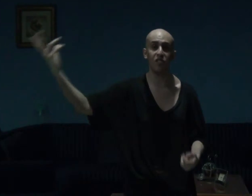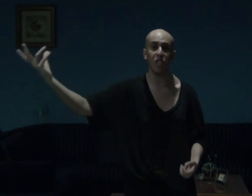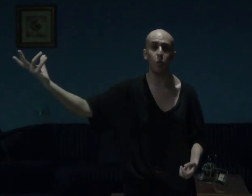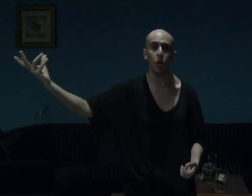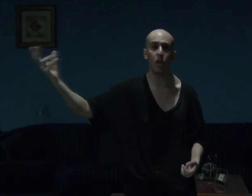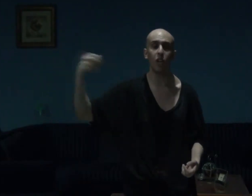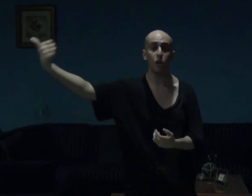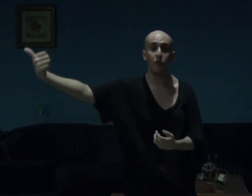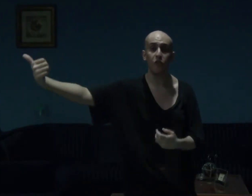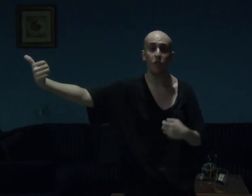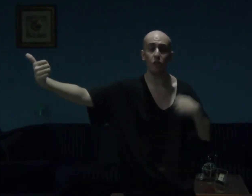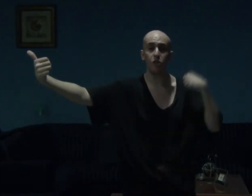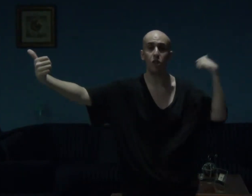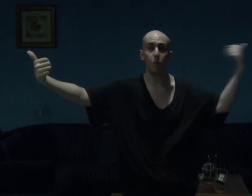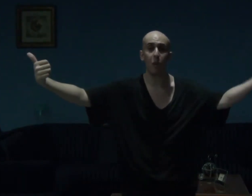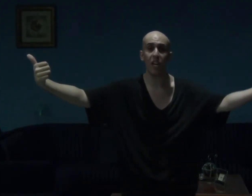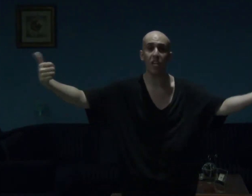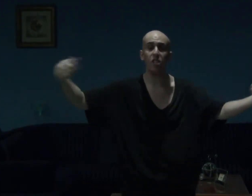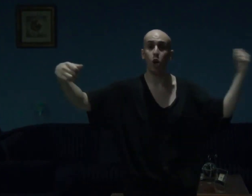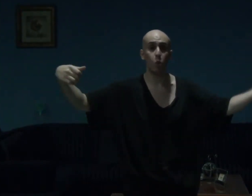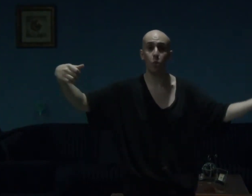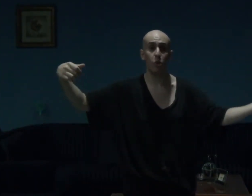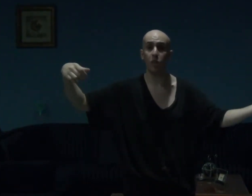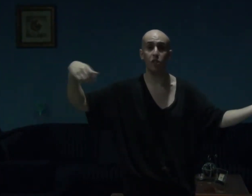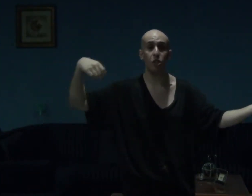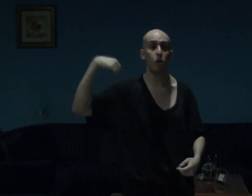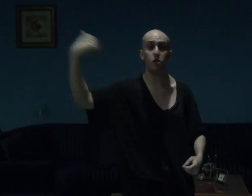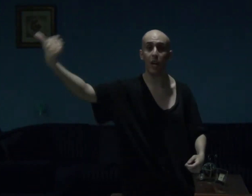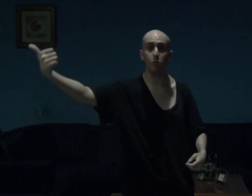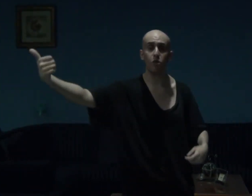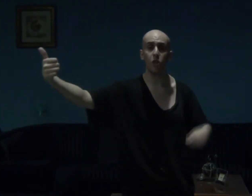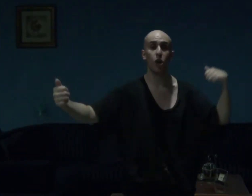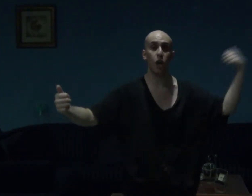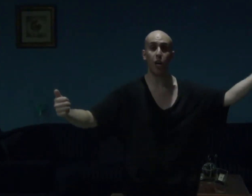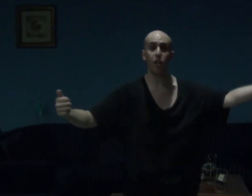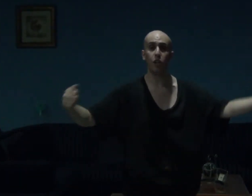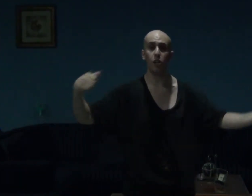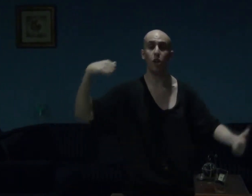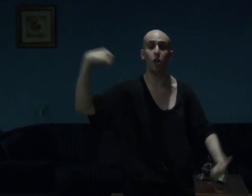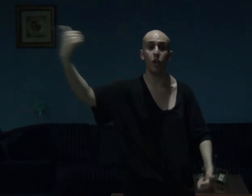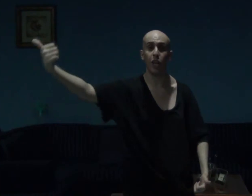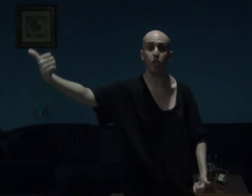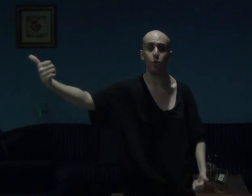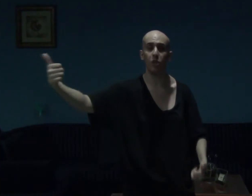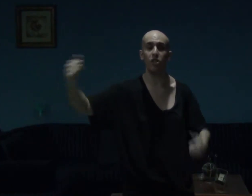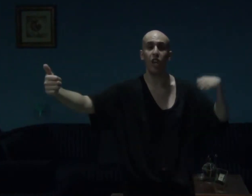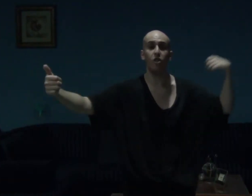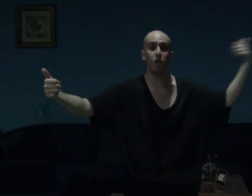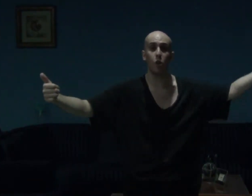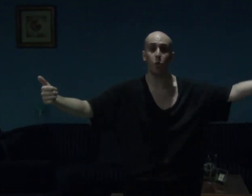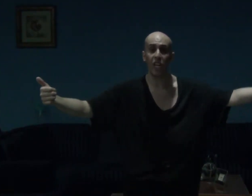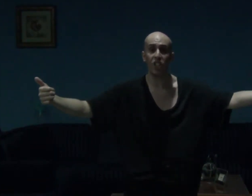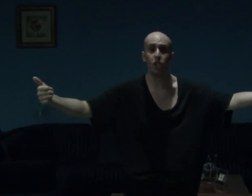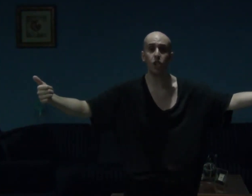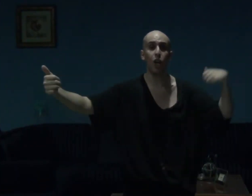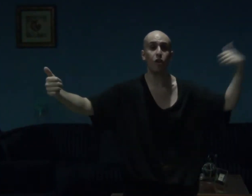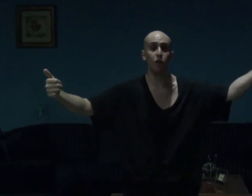Senwa, her fears, her pain, her worries, her doubts, her anger, her hatred, and her rage, and her